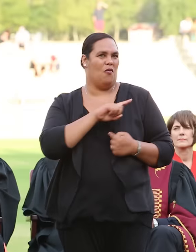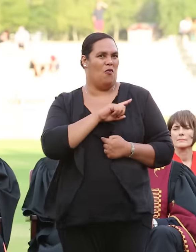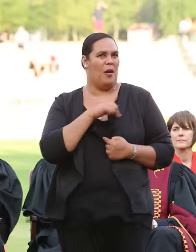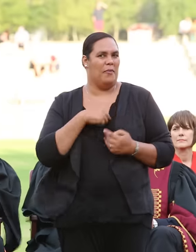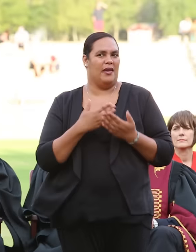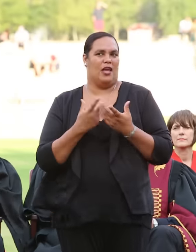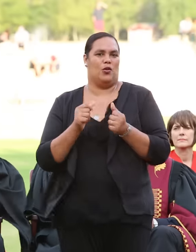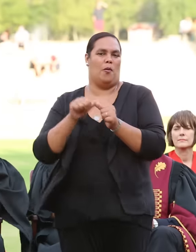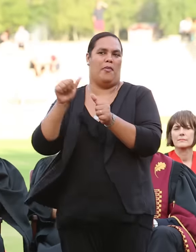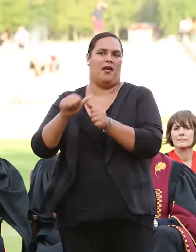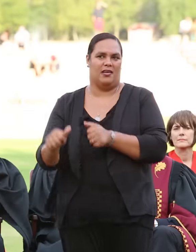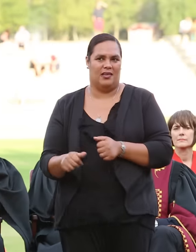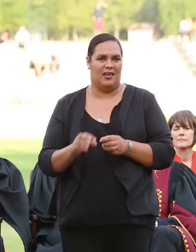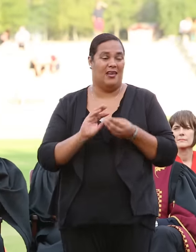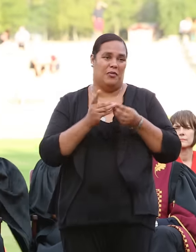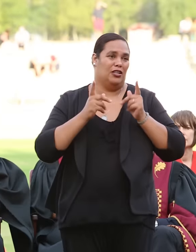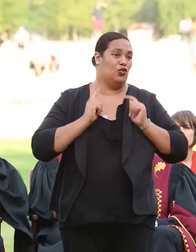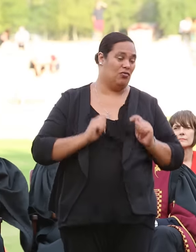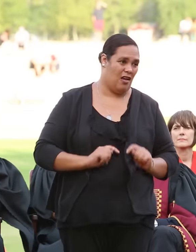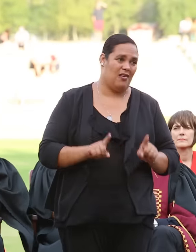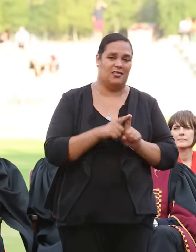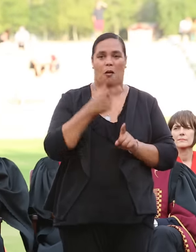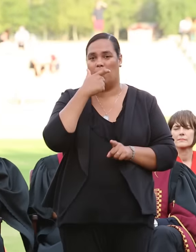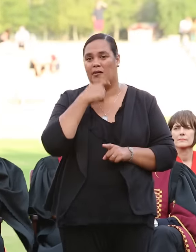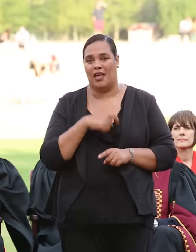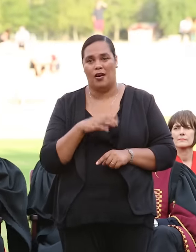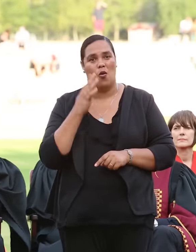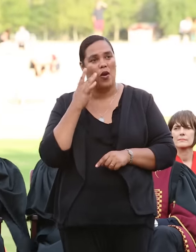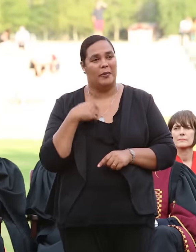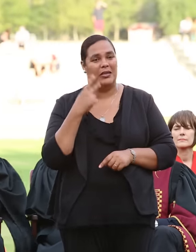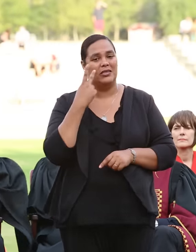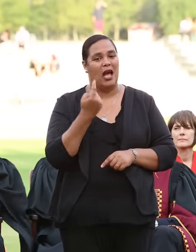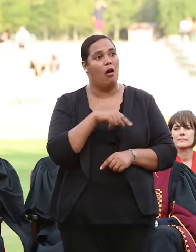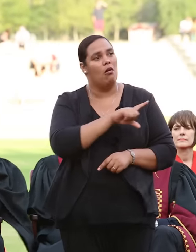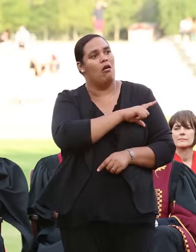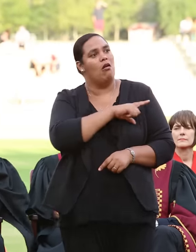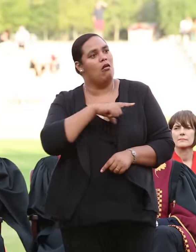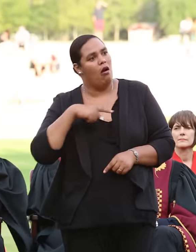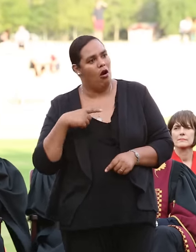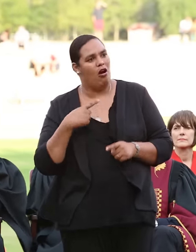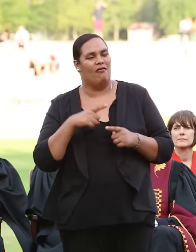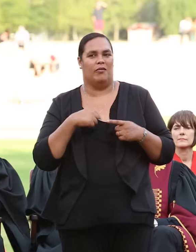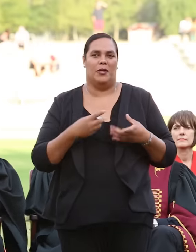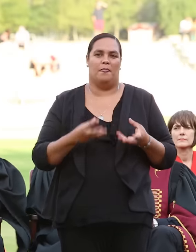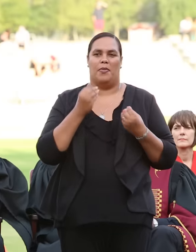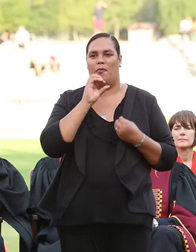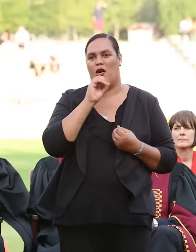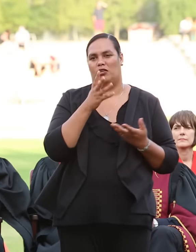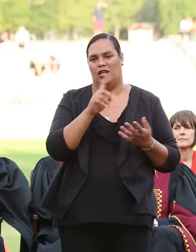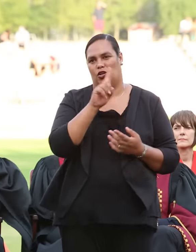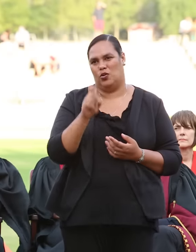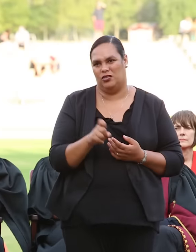I could do better. It's exhausting and sad when I realized how long it took me to find the answer to that question.